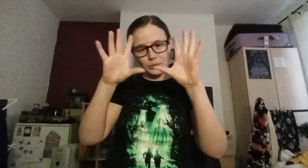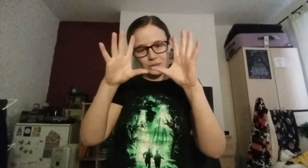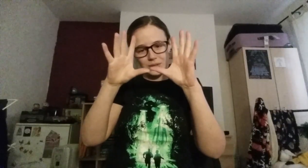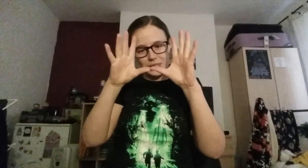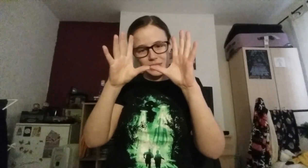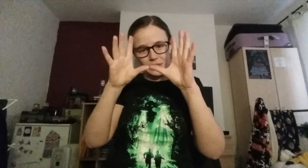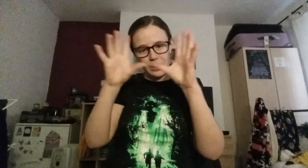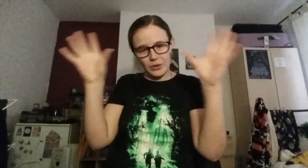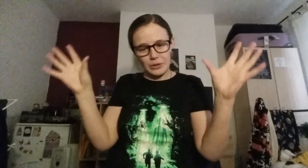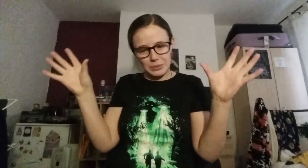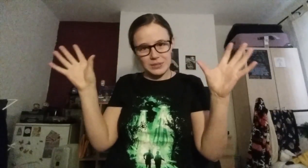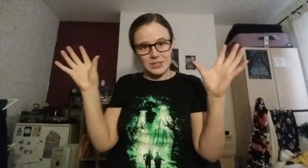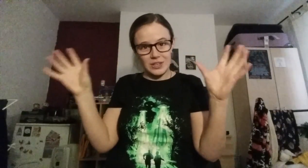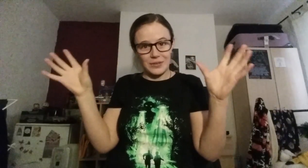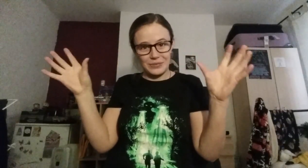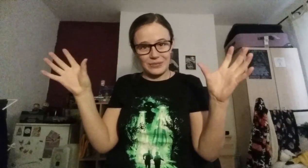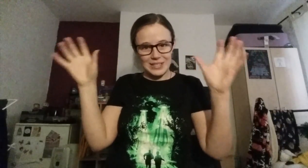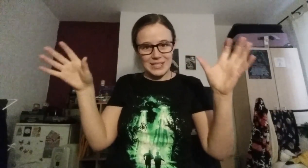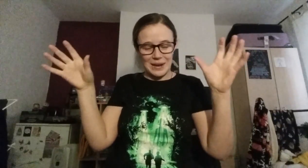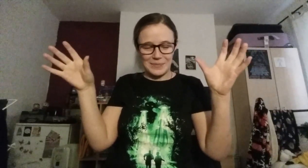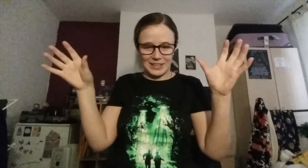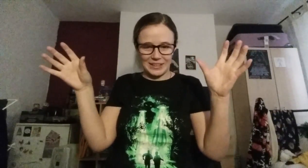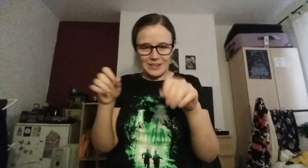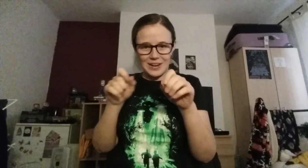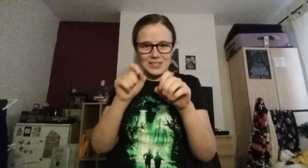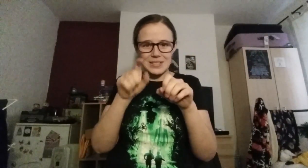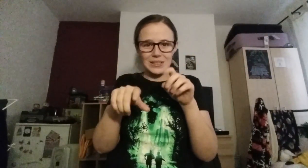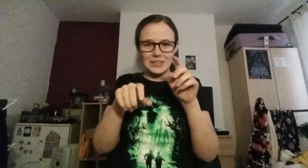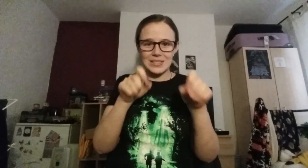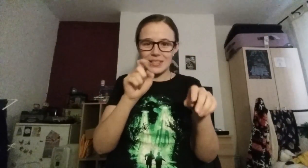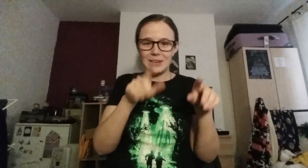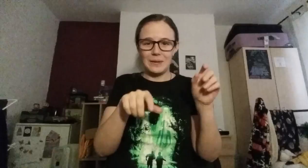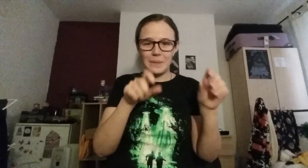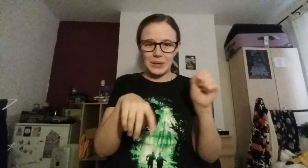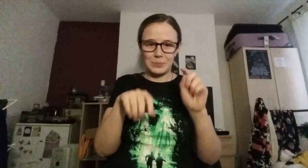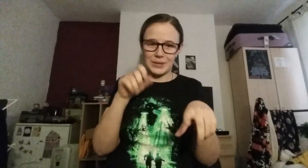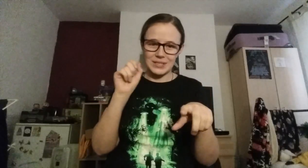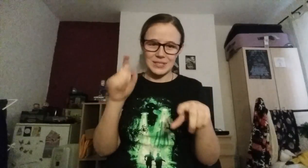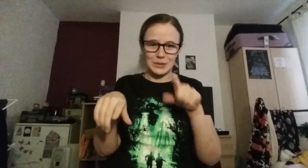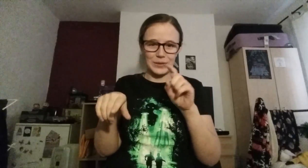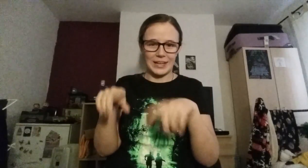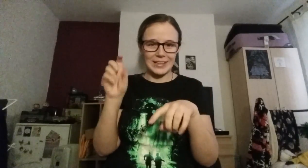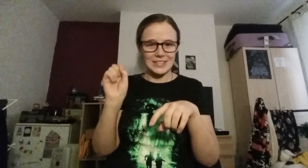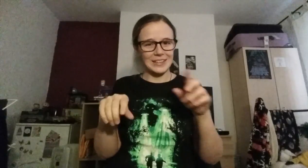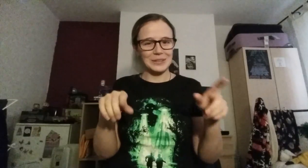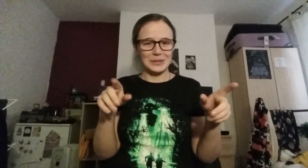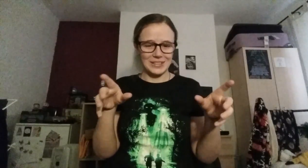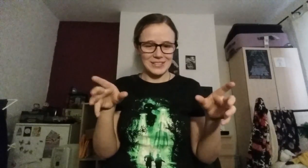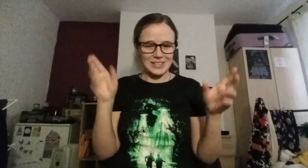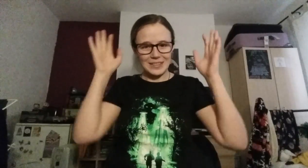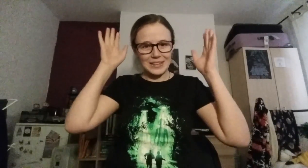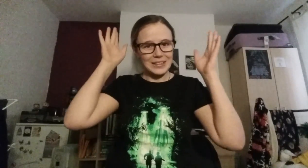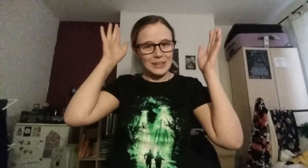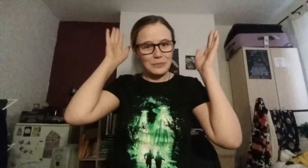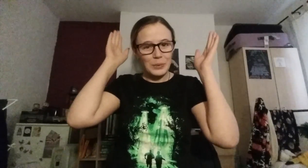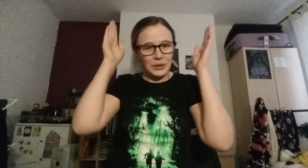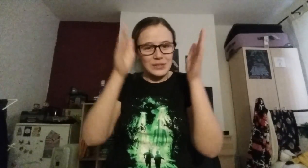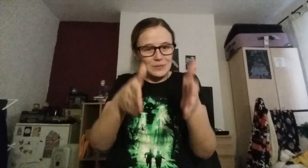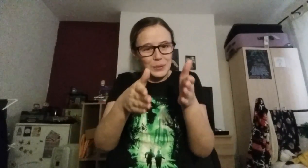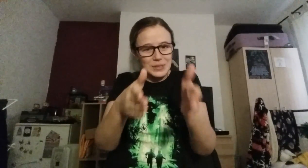this horrible stuff that is happening, there are still these little thin pricks of light and goodness. I think if more of us focus